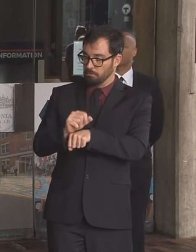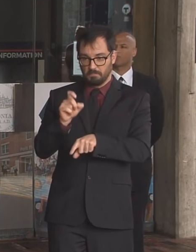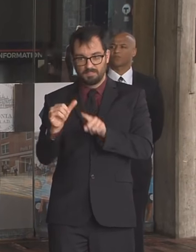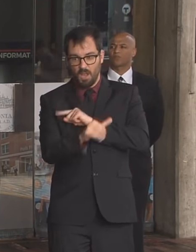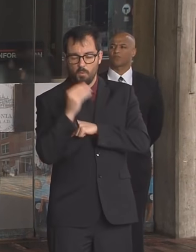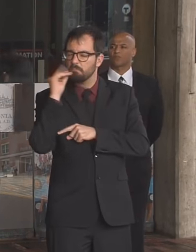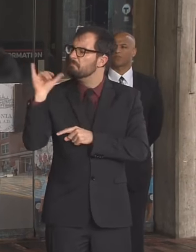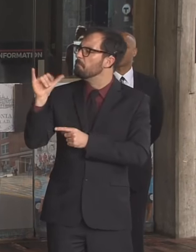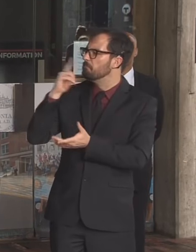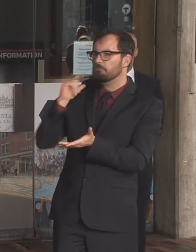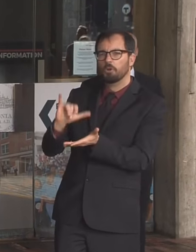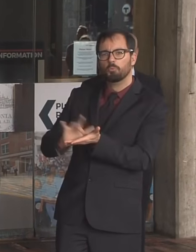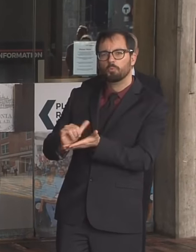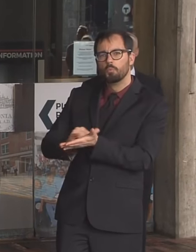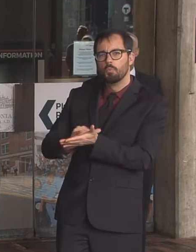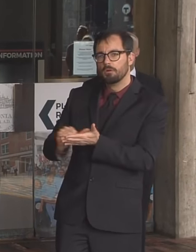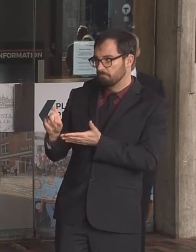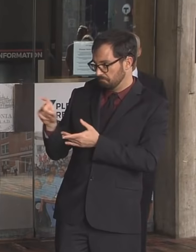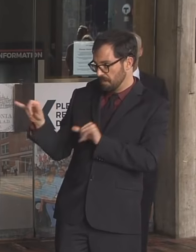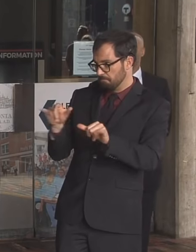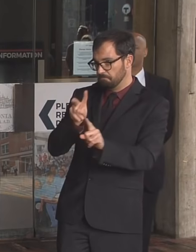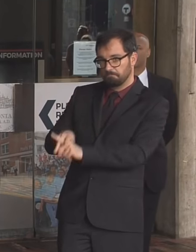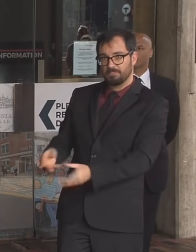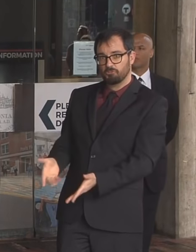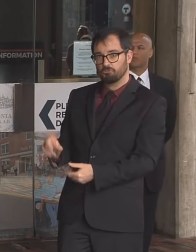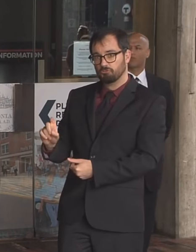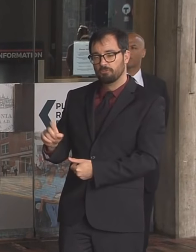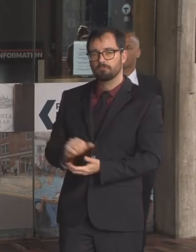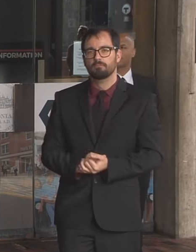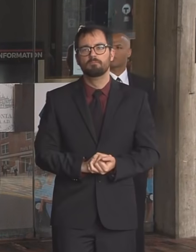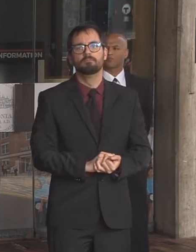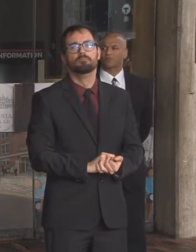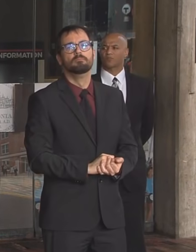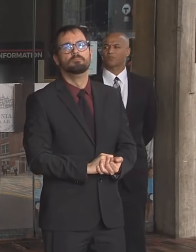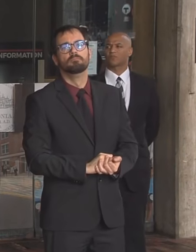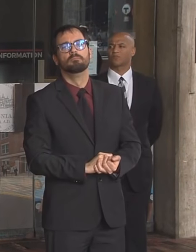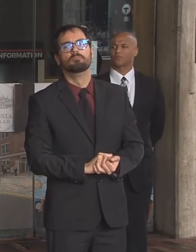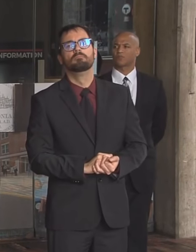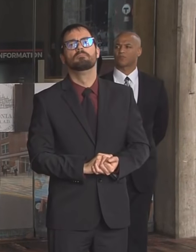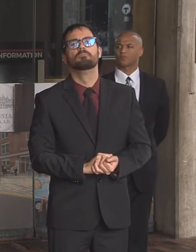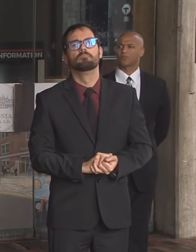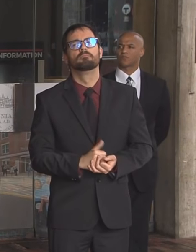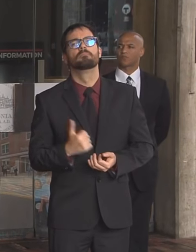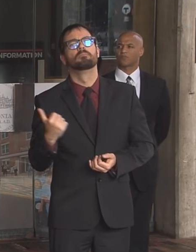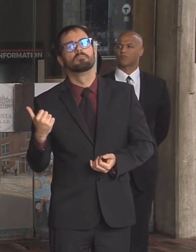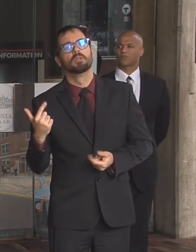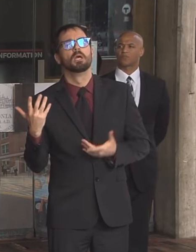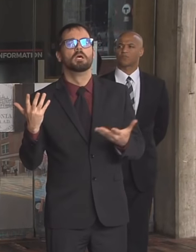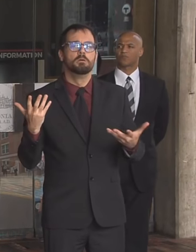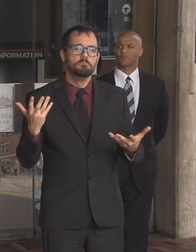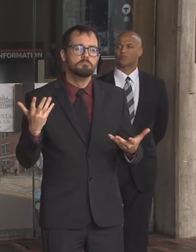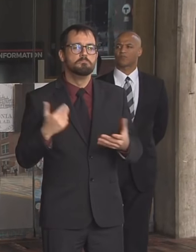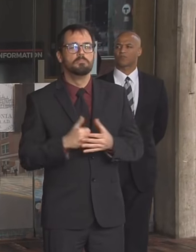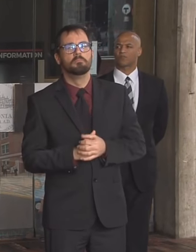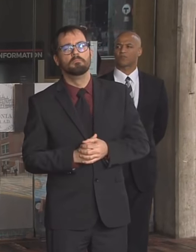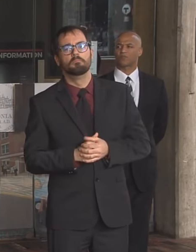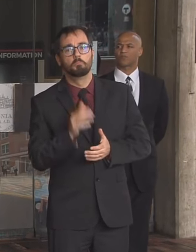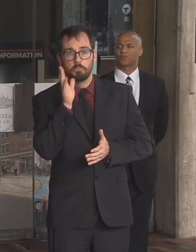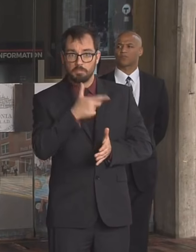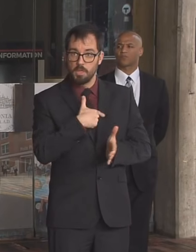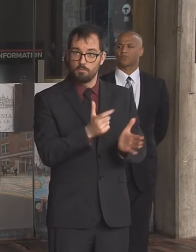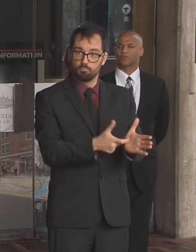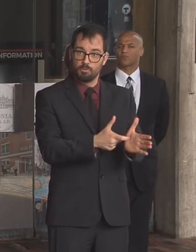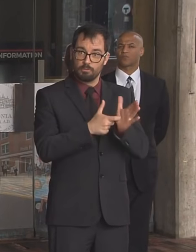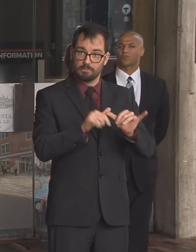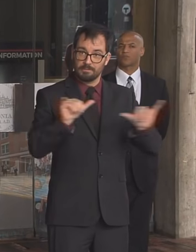the question is uh do i anticipate ordering the similar to new york uh an order to stay home unless you're essential personnel uh we have